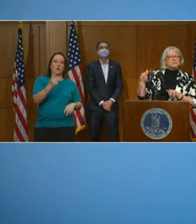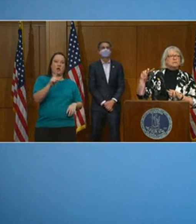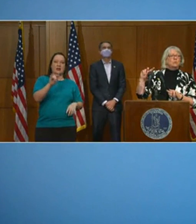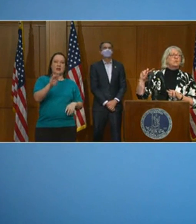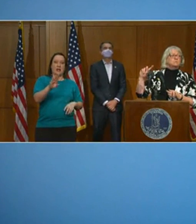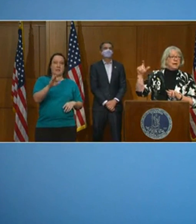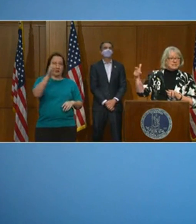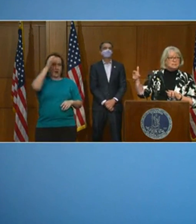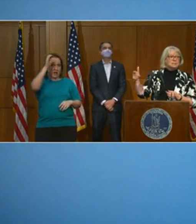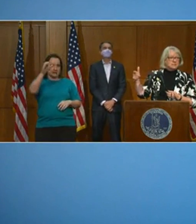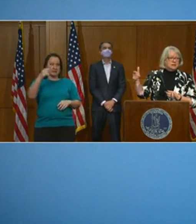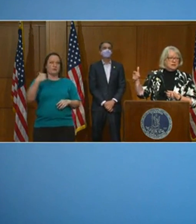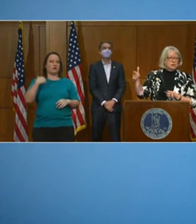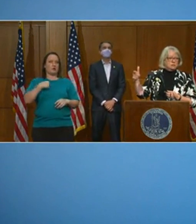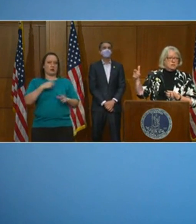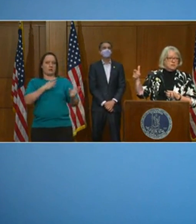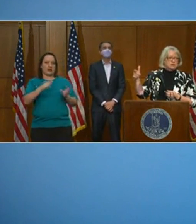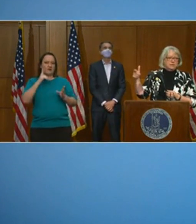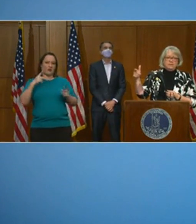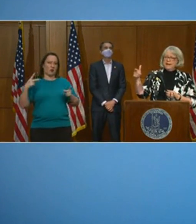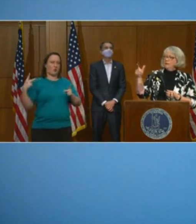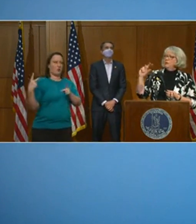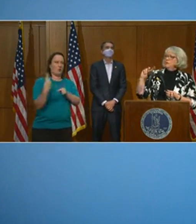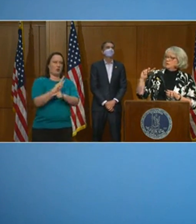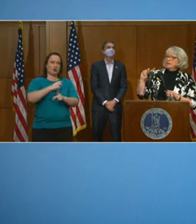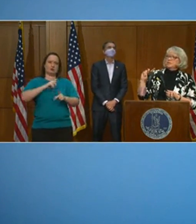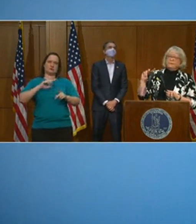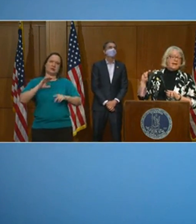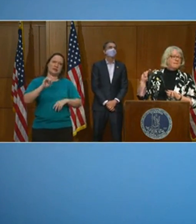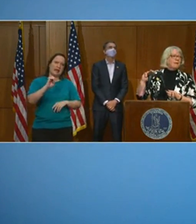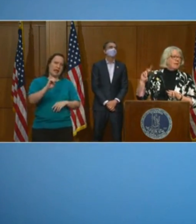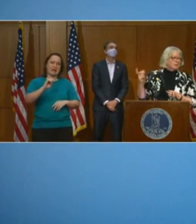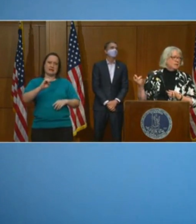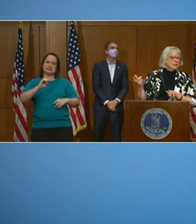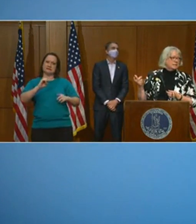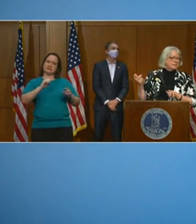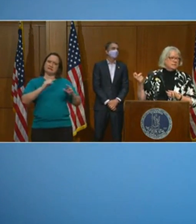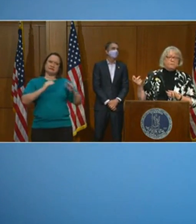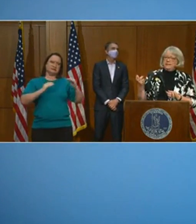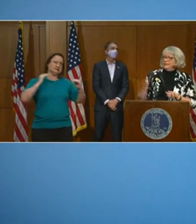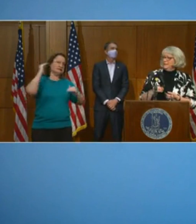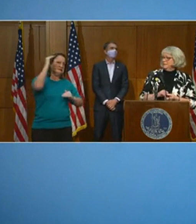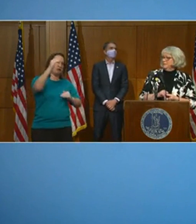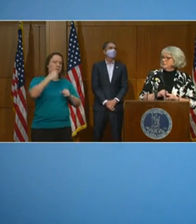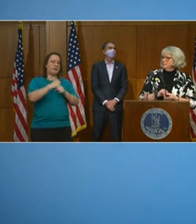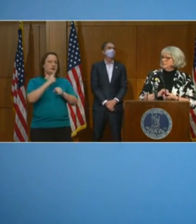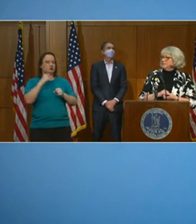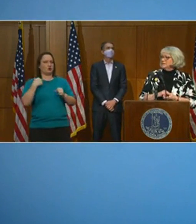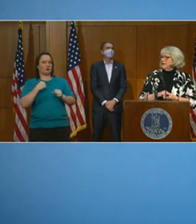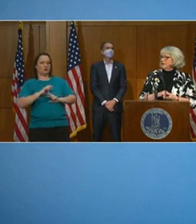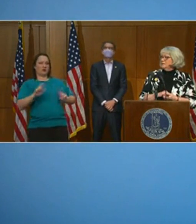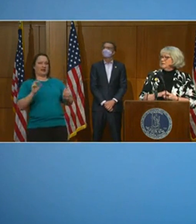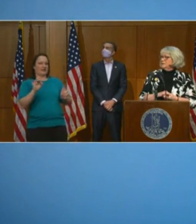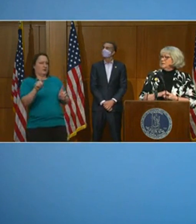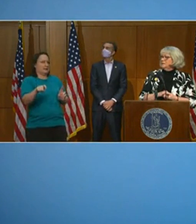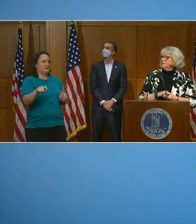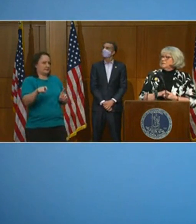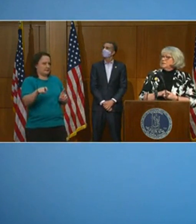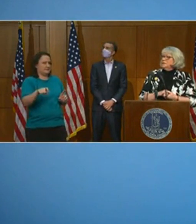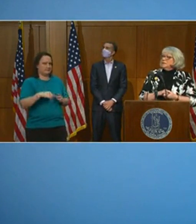looked at what was the worst possible scenario, which we're not predicting now, to make sure we had that lab capacity if we need it. Next slide.